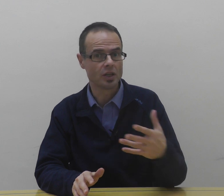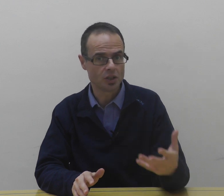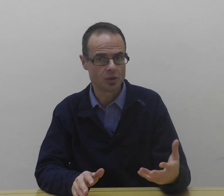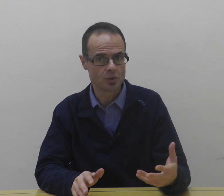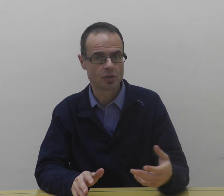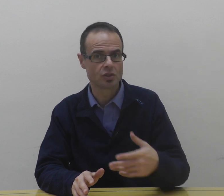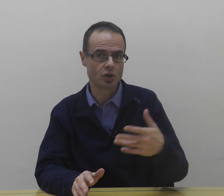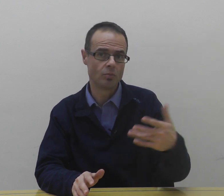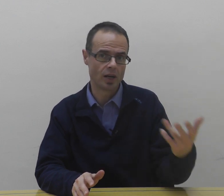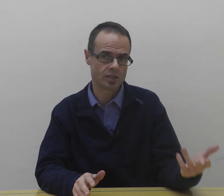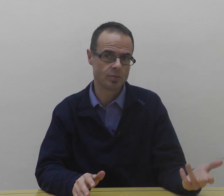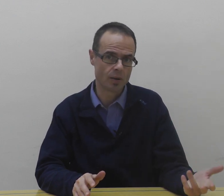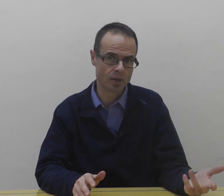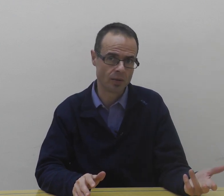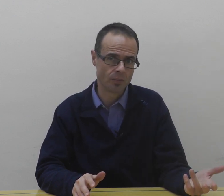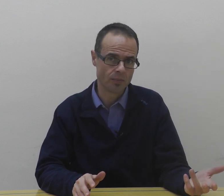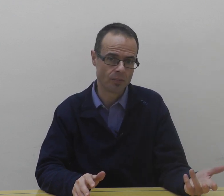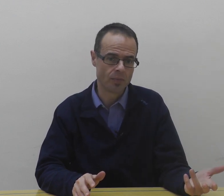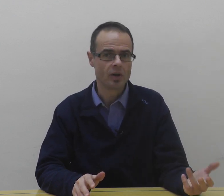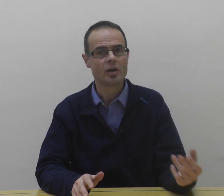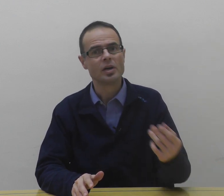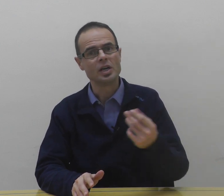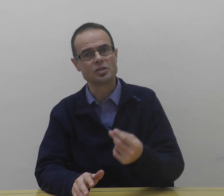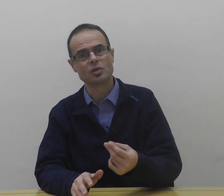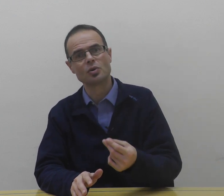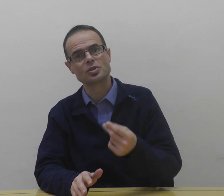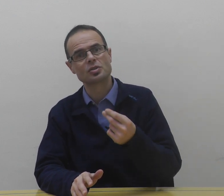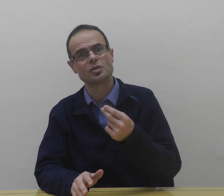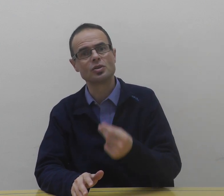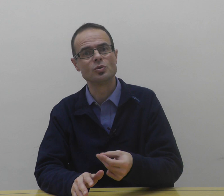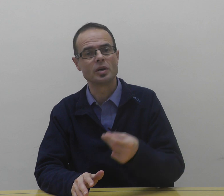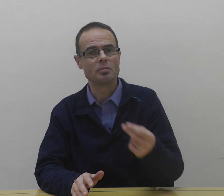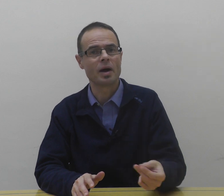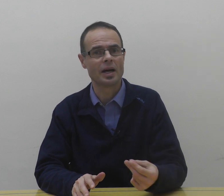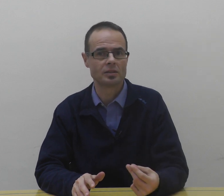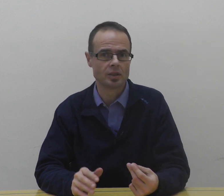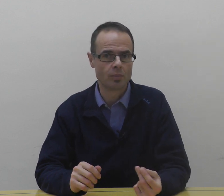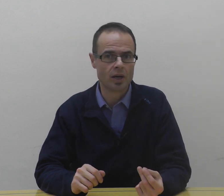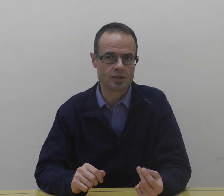used to combat sleep apnea is, of course, using MAD appliances,